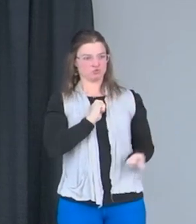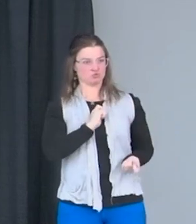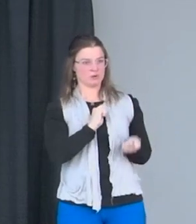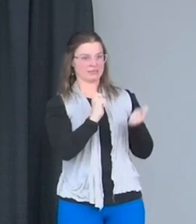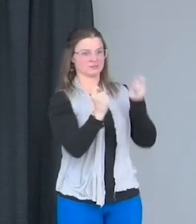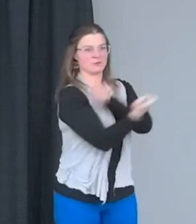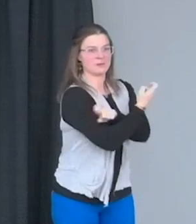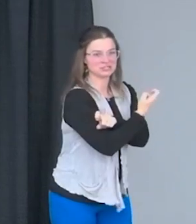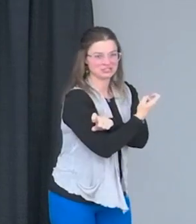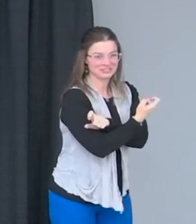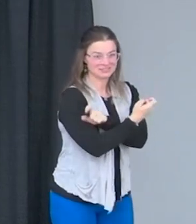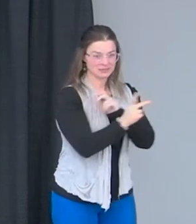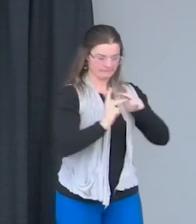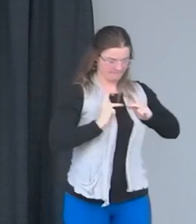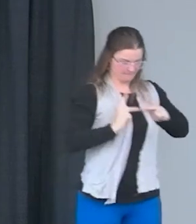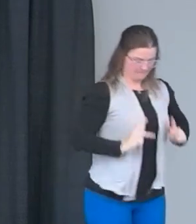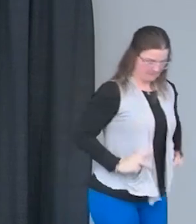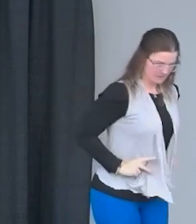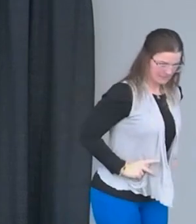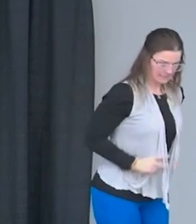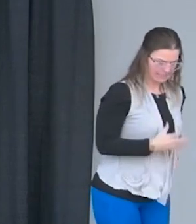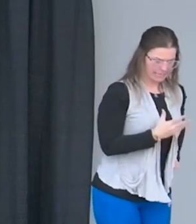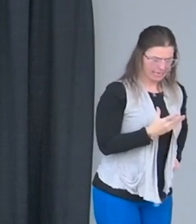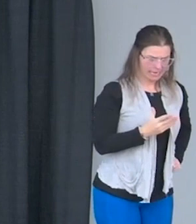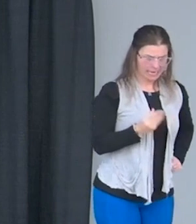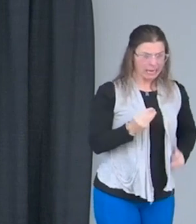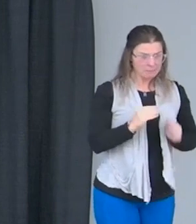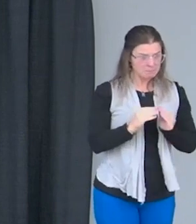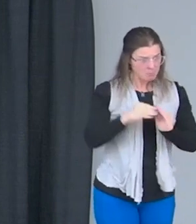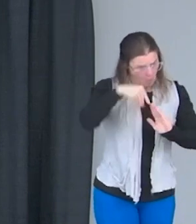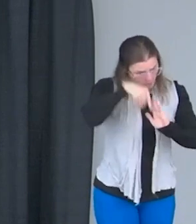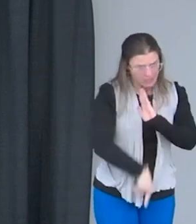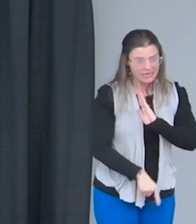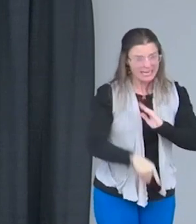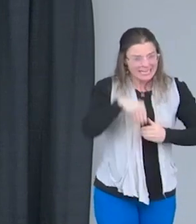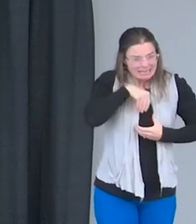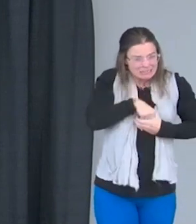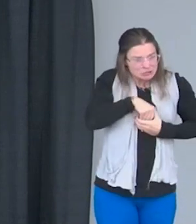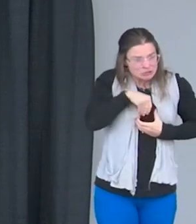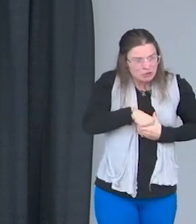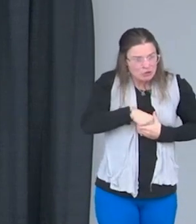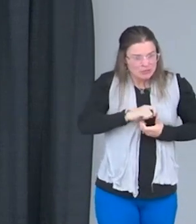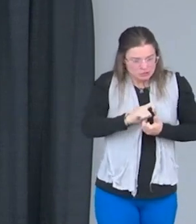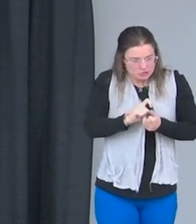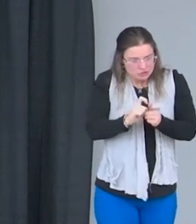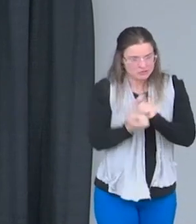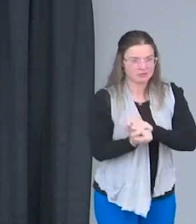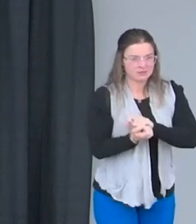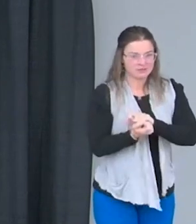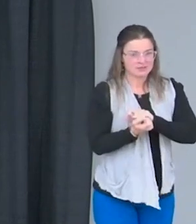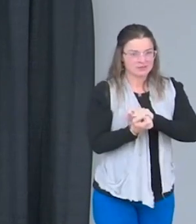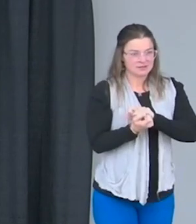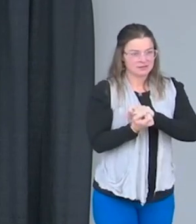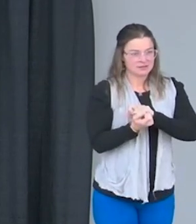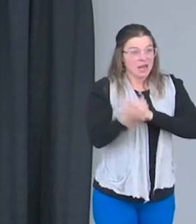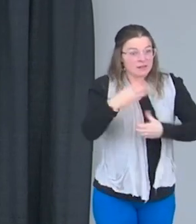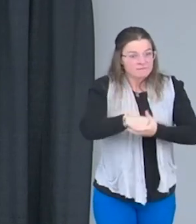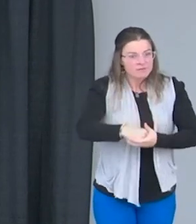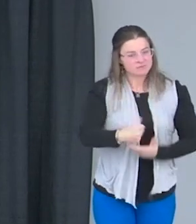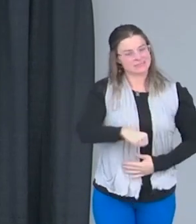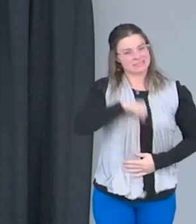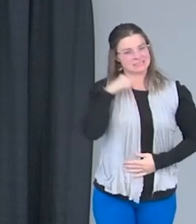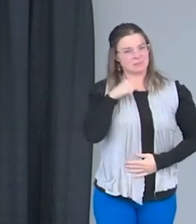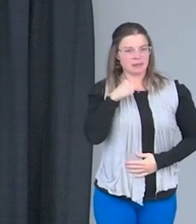and I think even more than that, an internal transformation and a story about disability pride. So